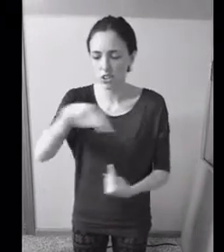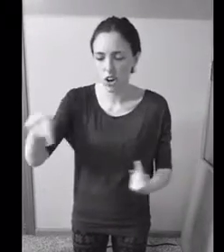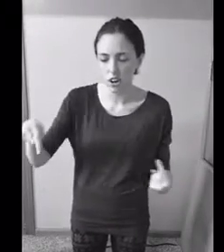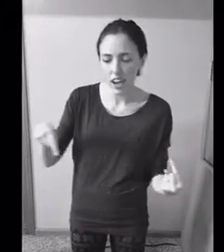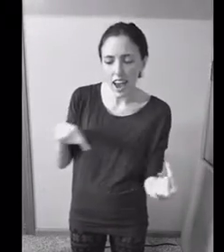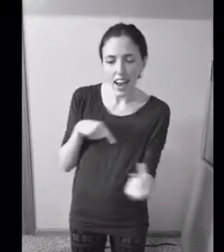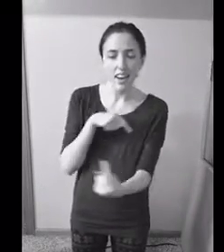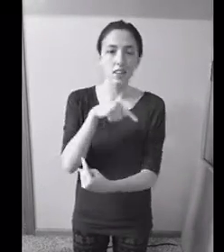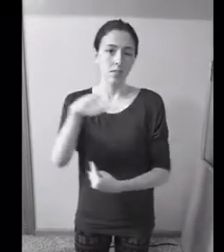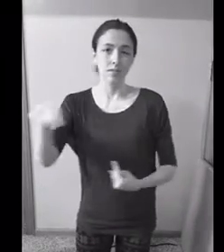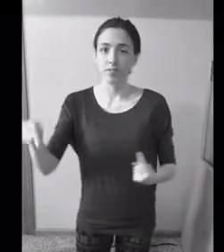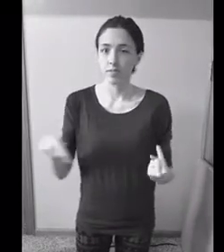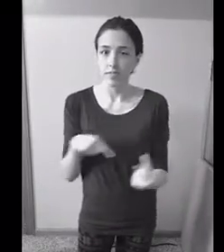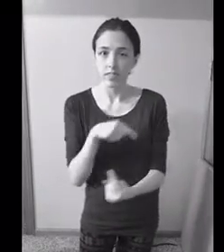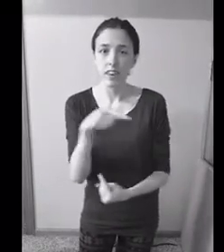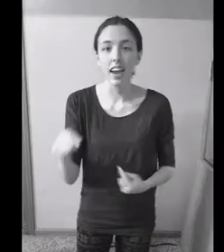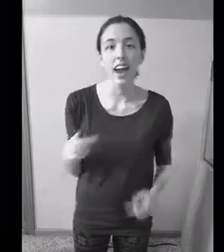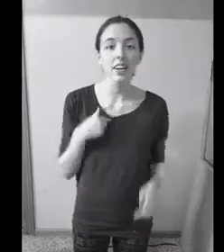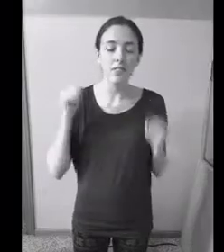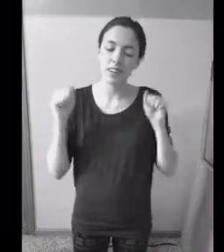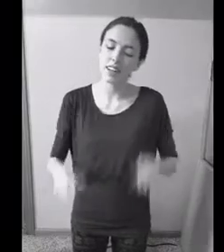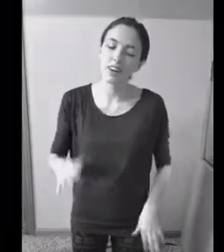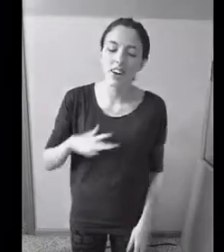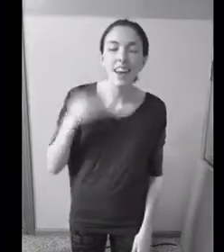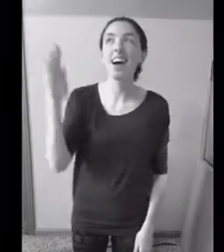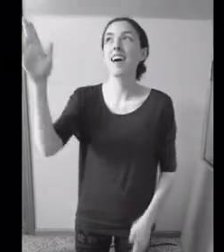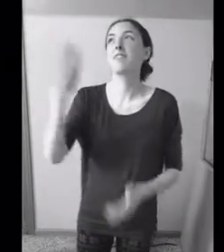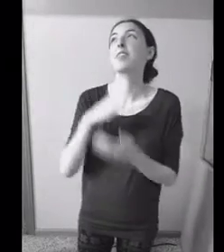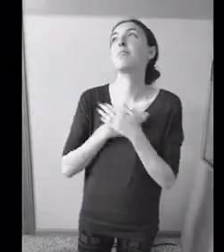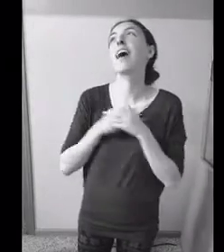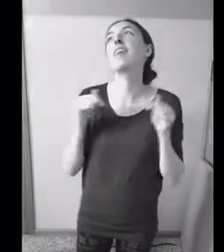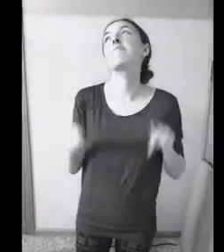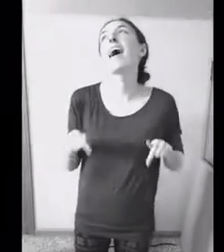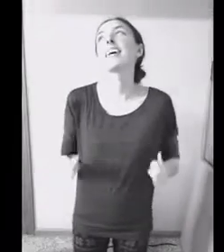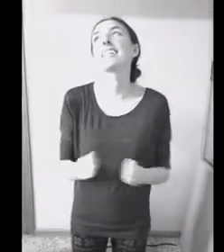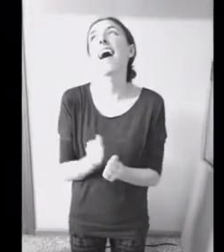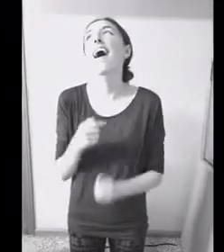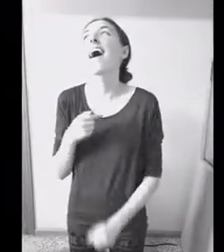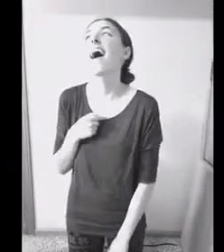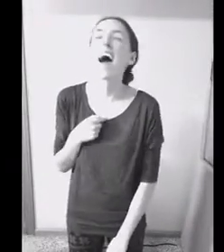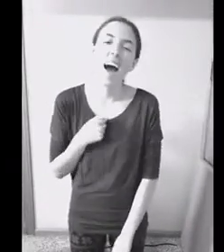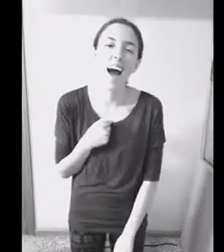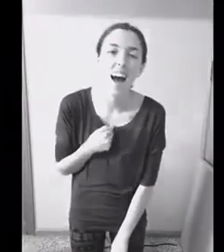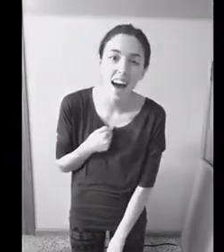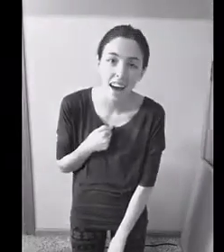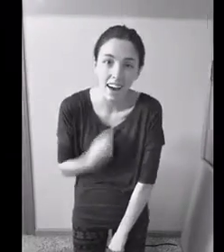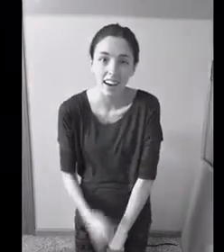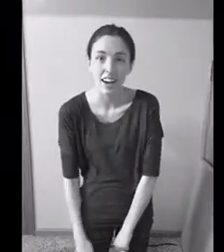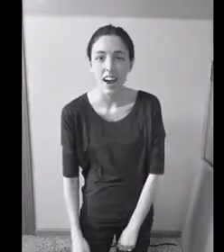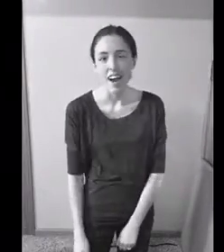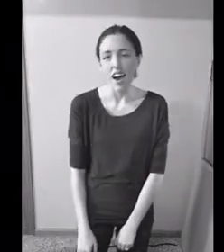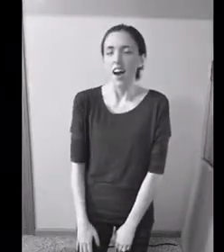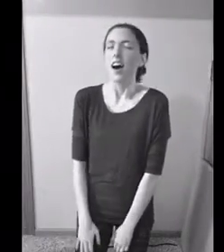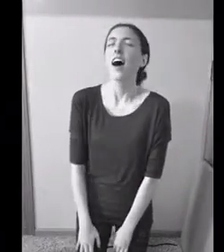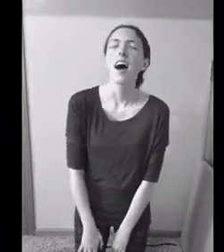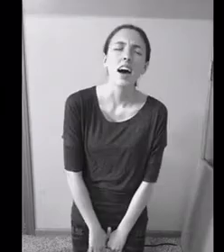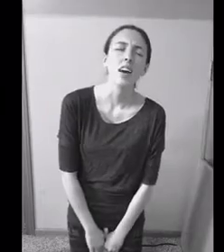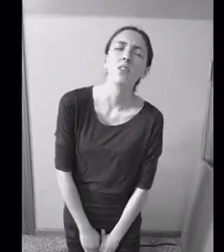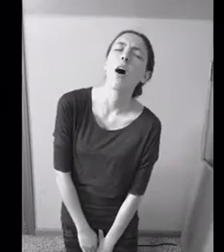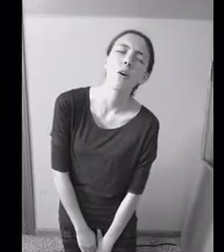burning I can feel your love You're by my side Oh, whoa,